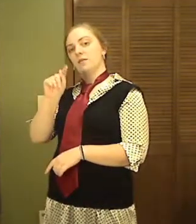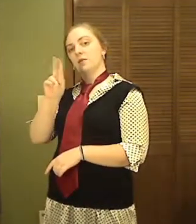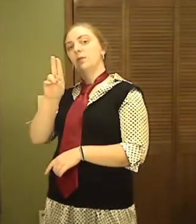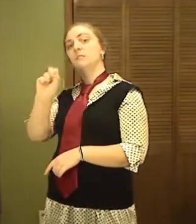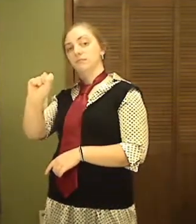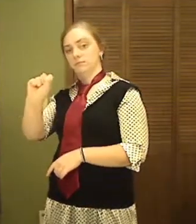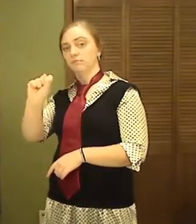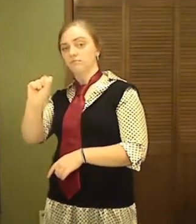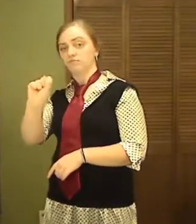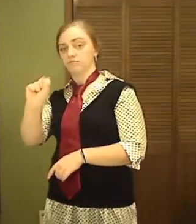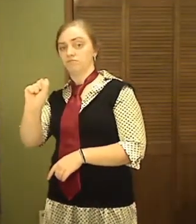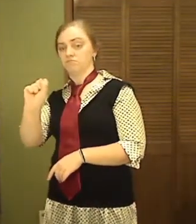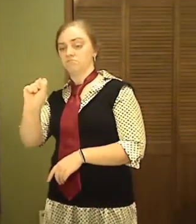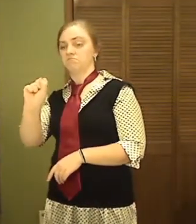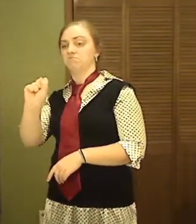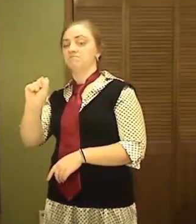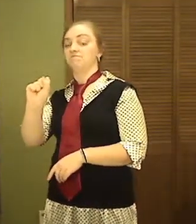That means coming.